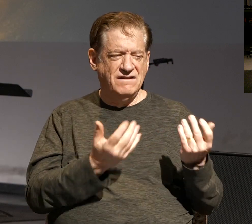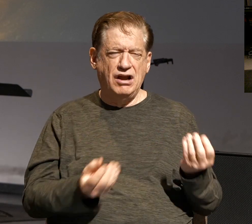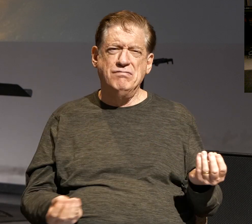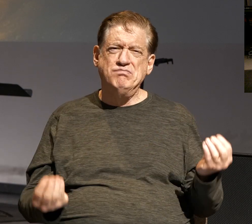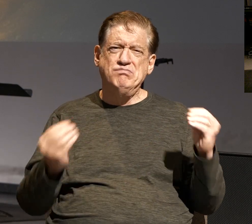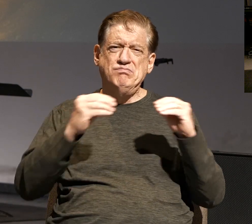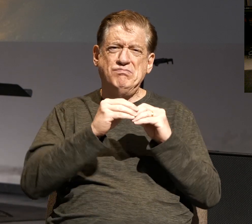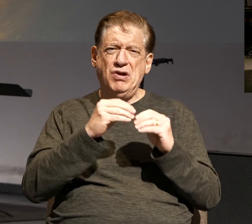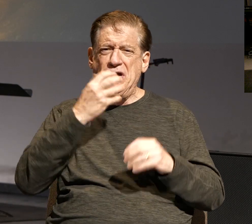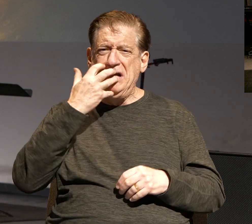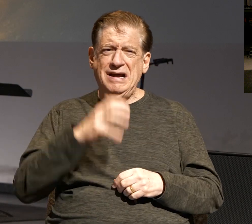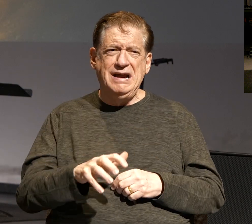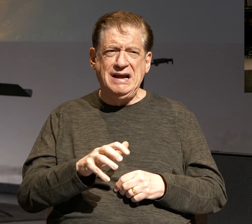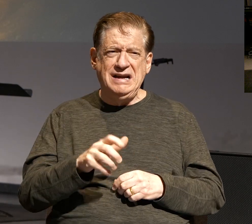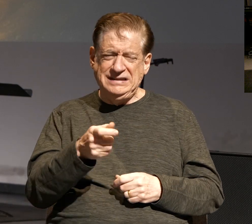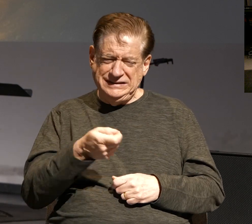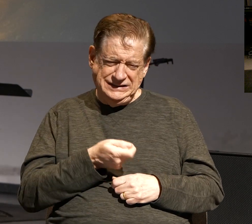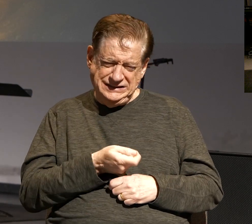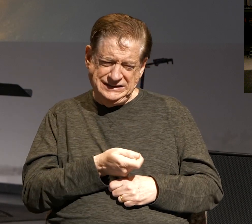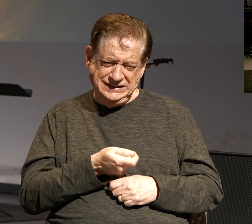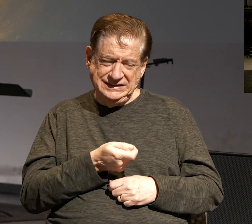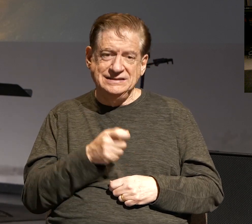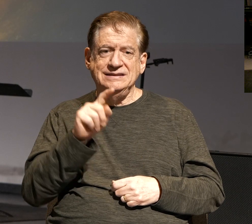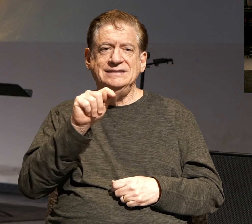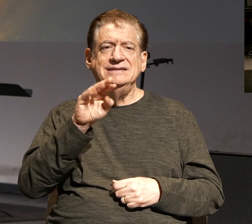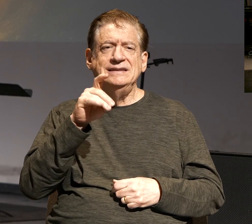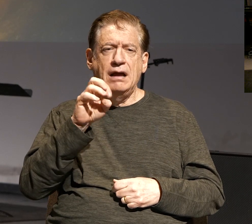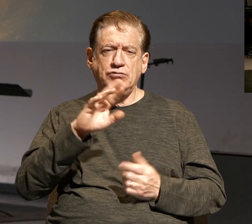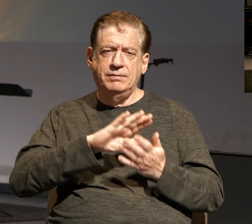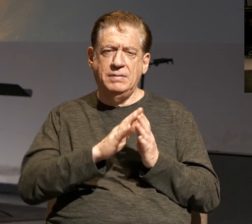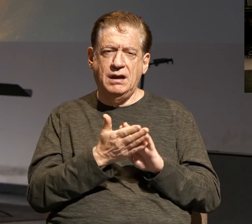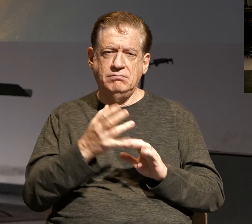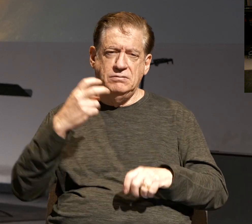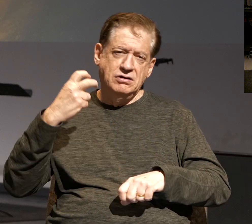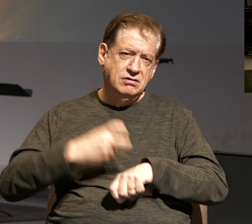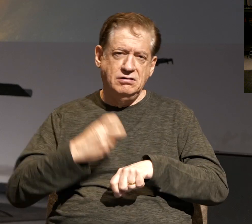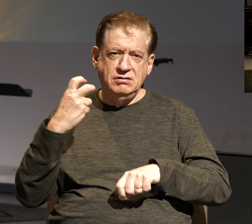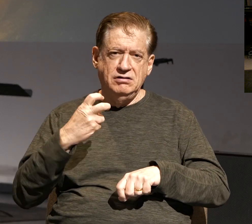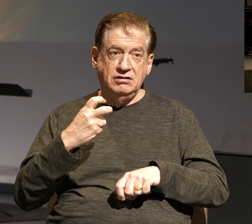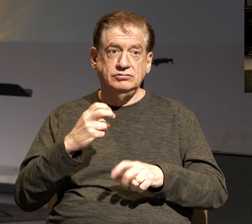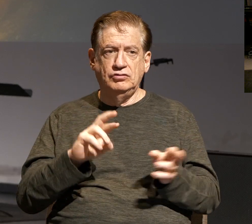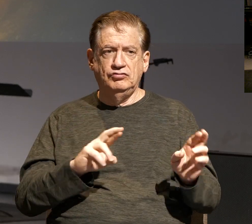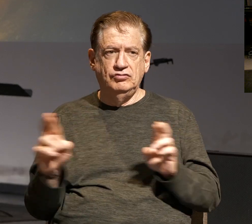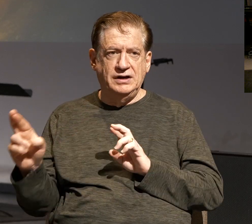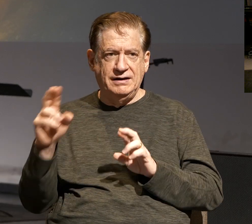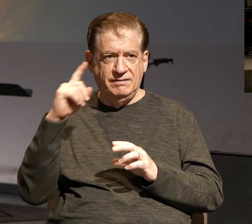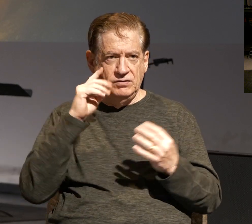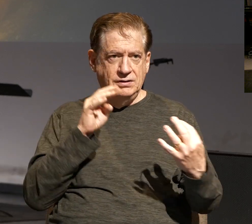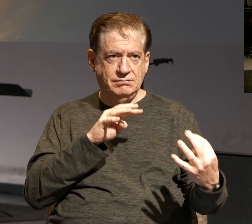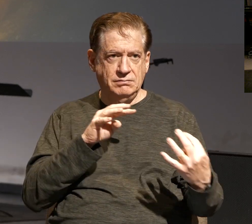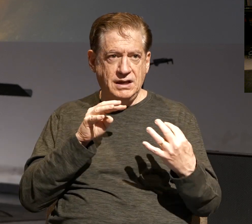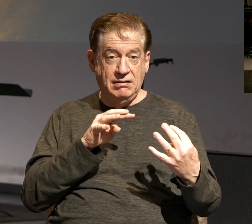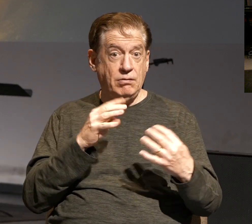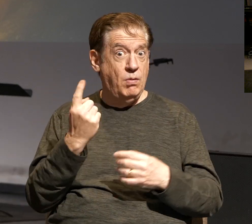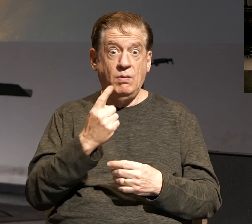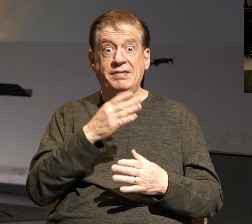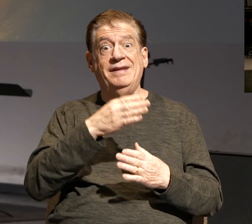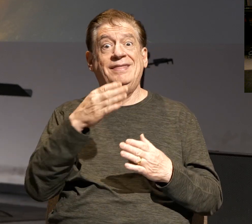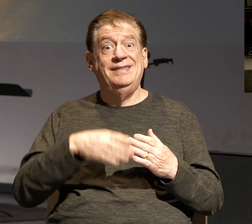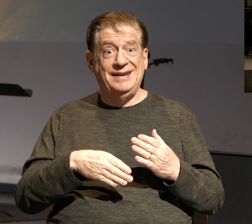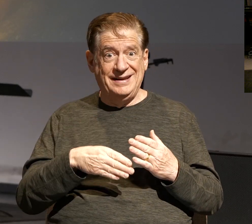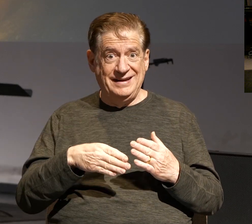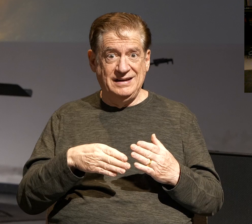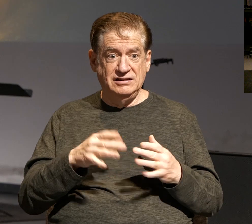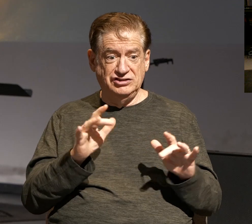more and you temper the steel and you harden it so it's ready for battle. And then only at the end, you